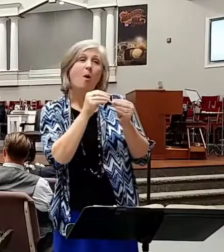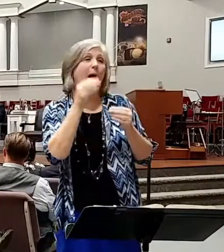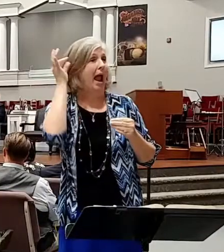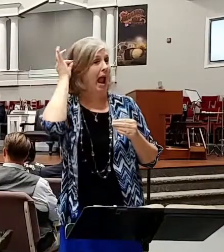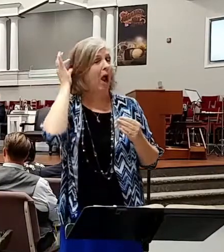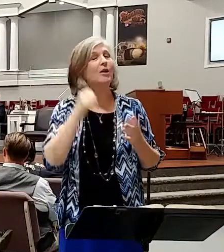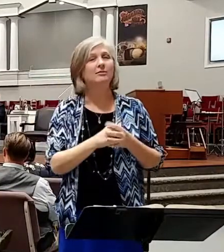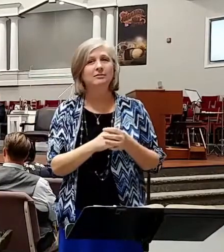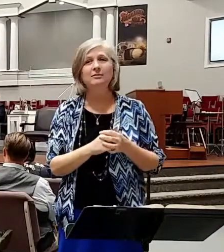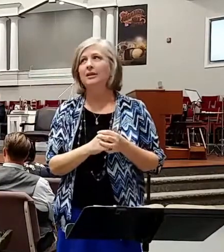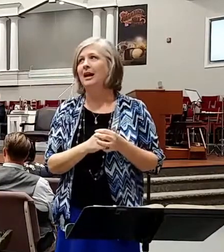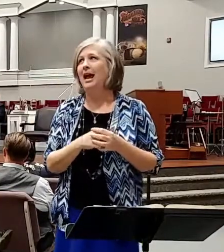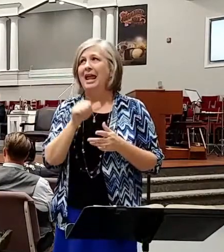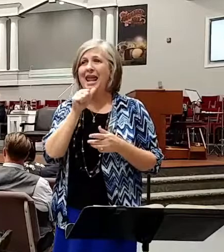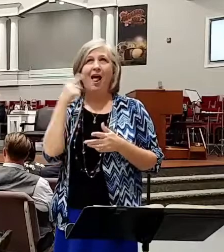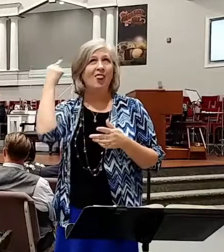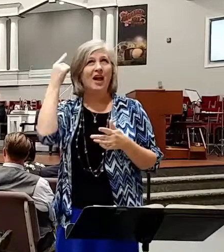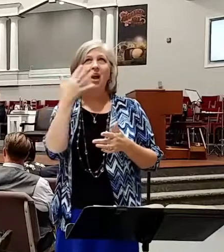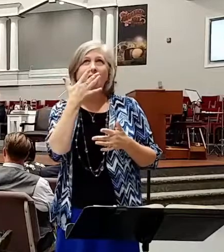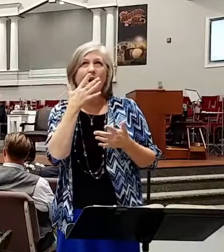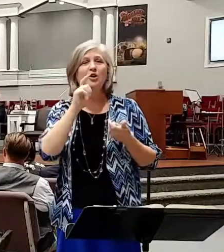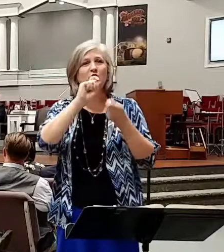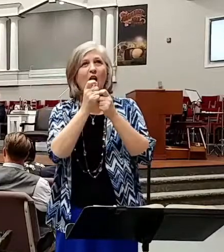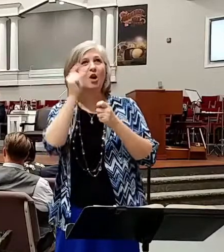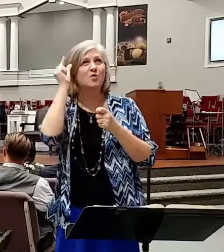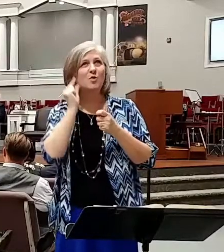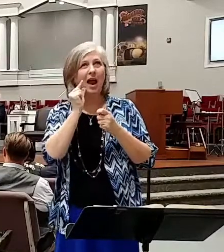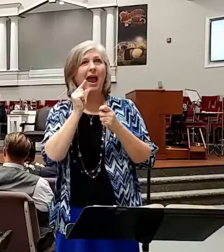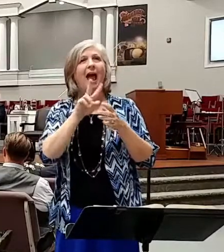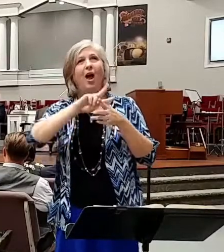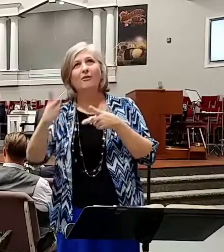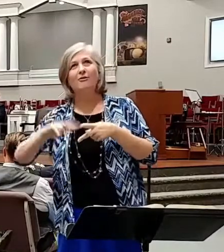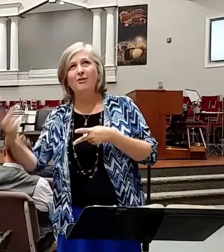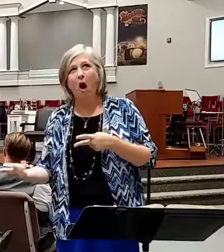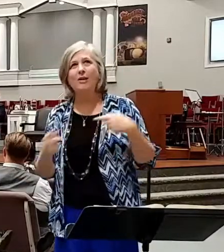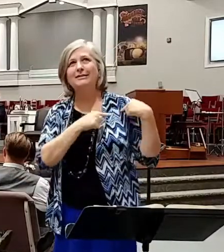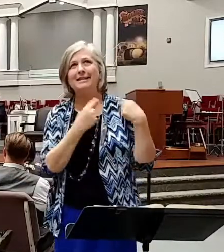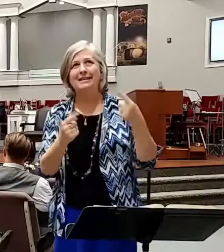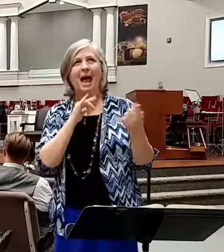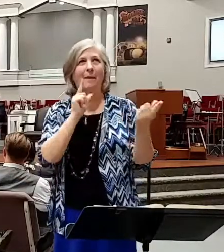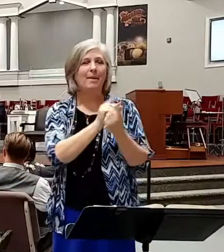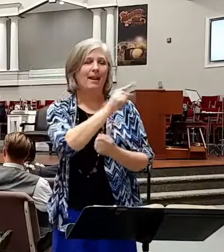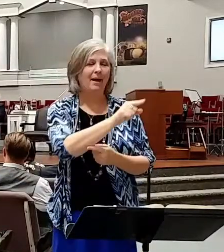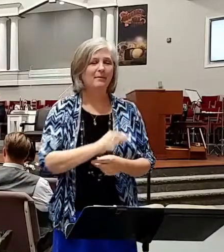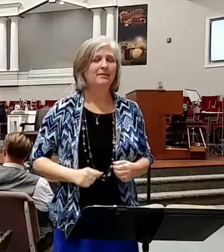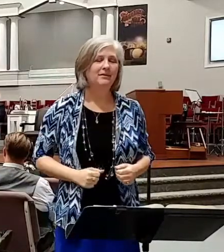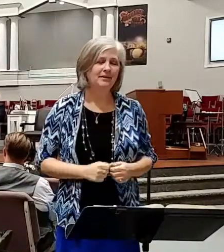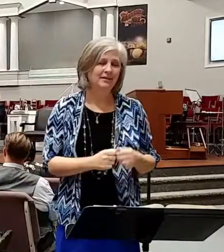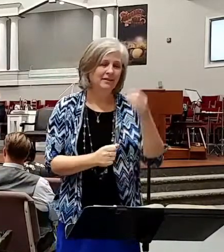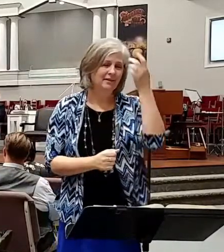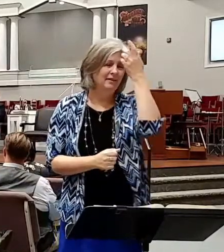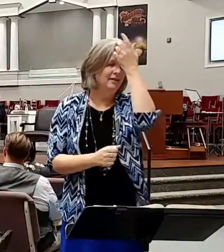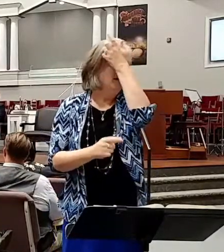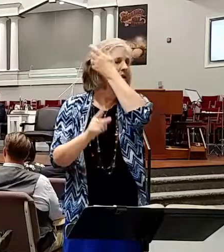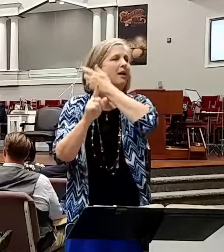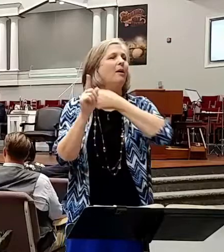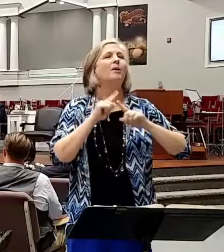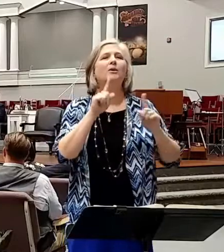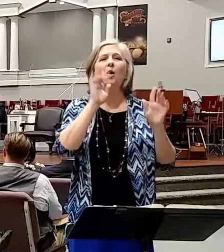it was not quite this color. So, it's turned gray and turned loose in that amount of time that we have known one another. But it's been wonderful. I thought, too,